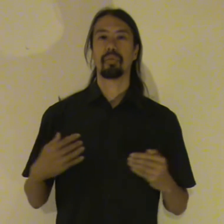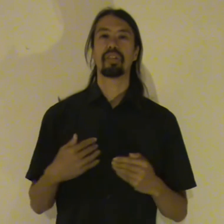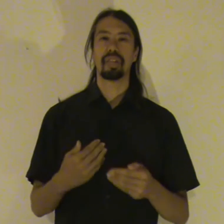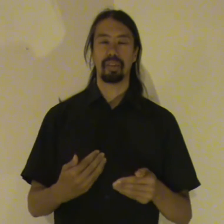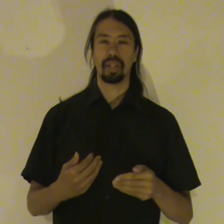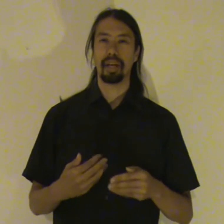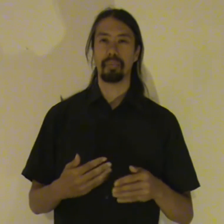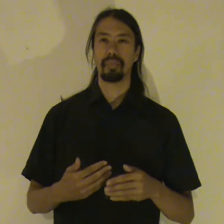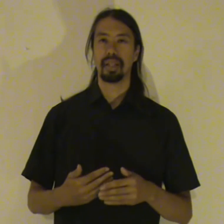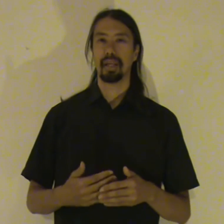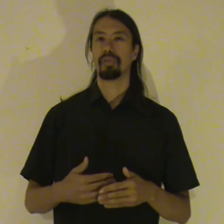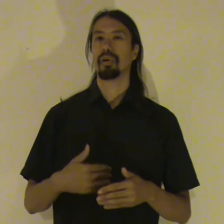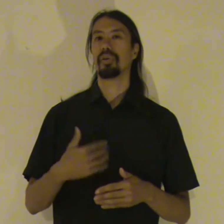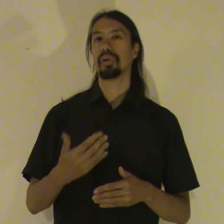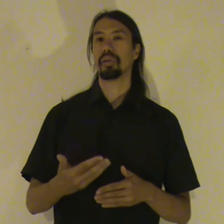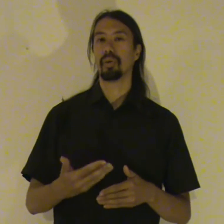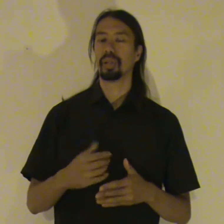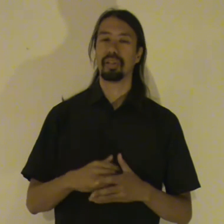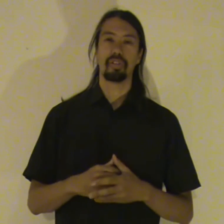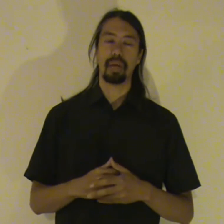resonate with them. Even though you don't know what it is about.